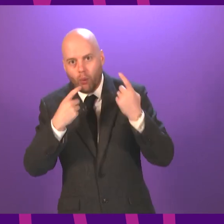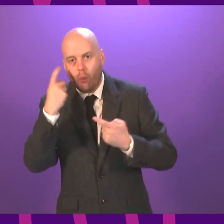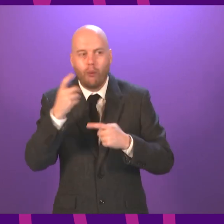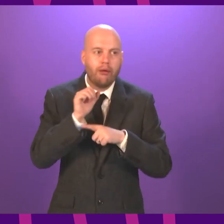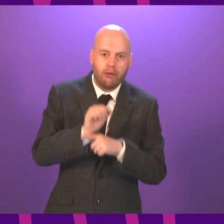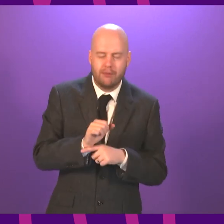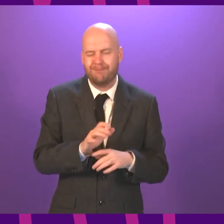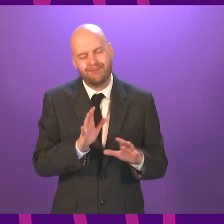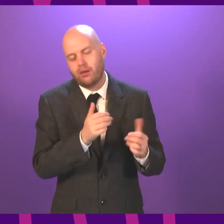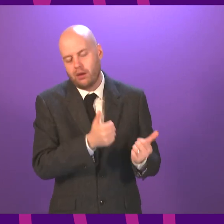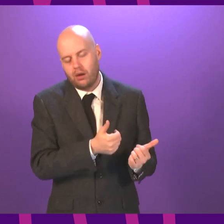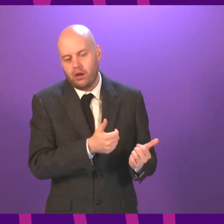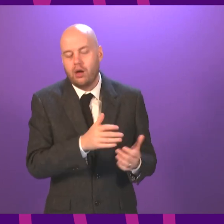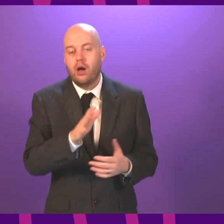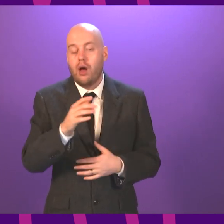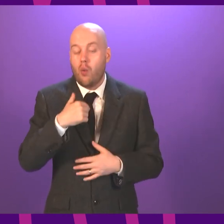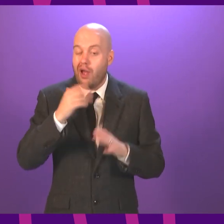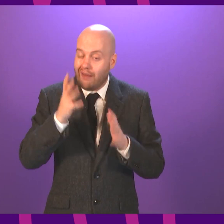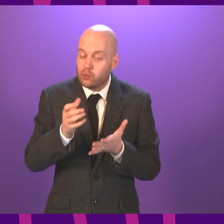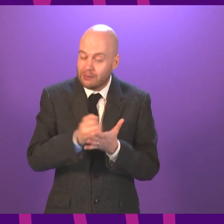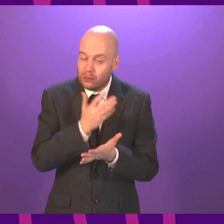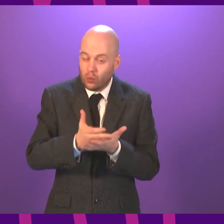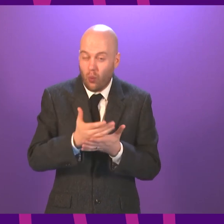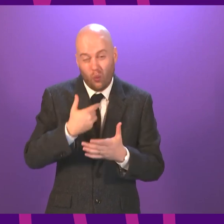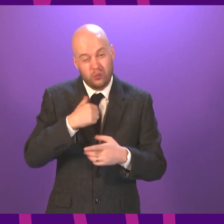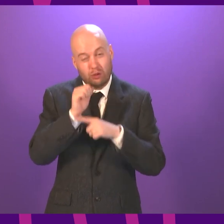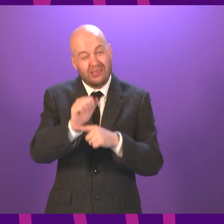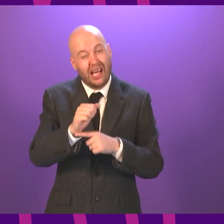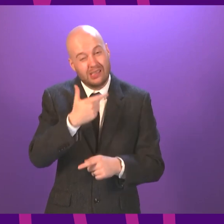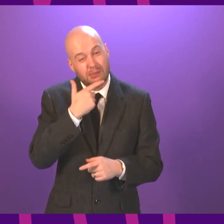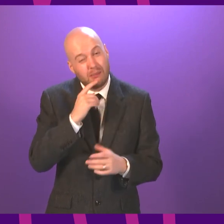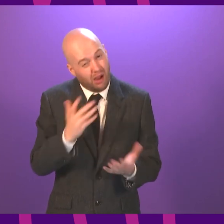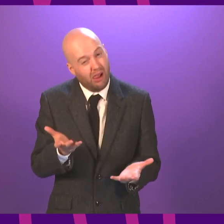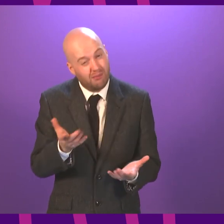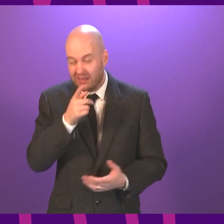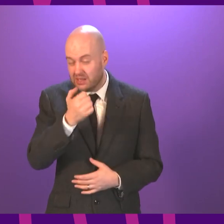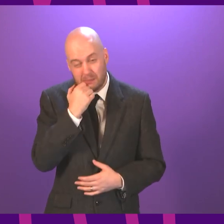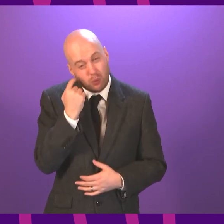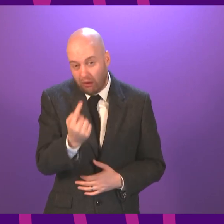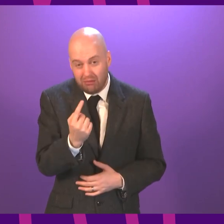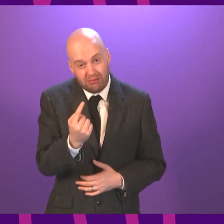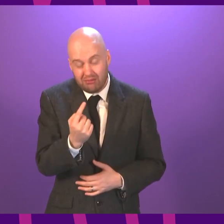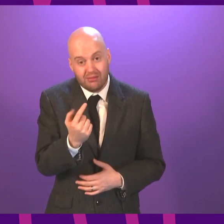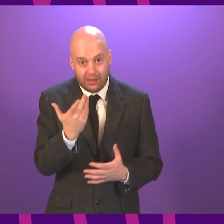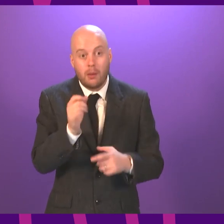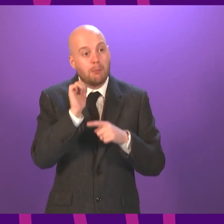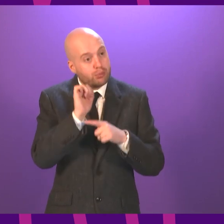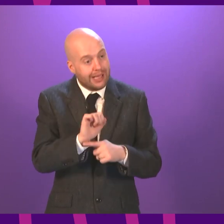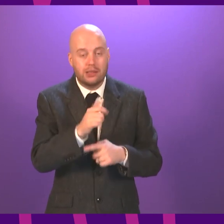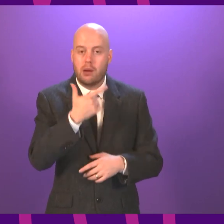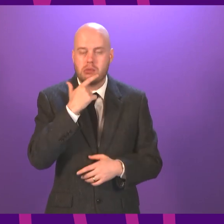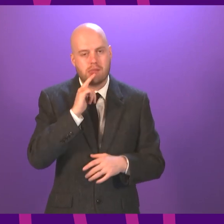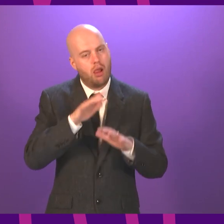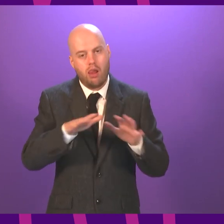and foremost we are protecting people as much as possible against the spread of this virus. And that is particularly important when it comes to